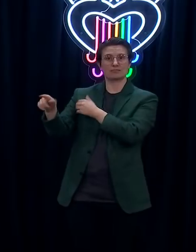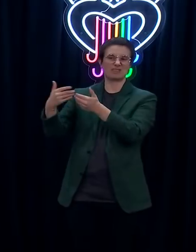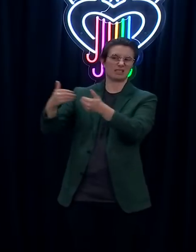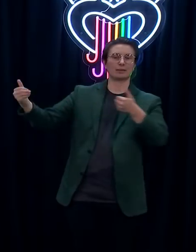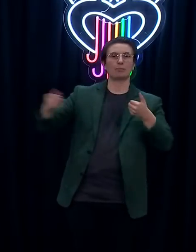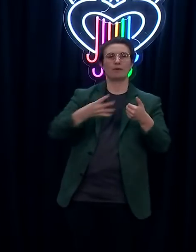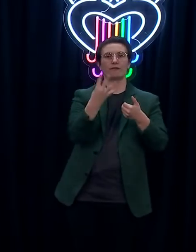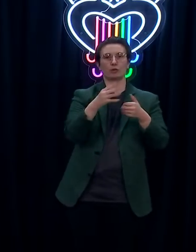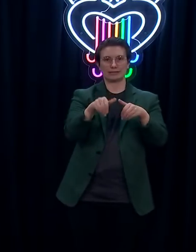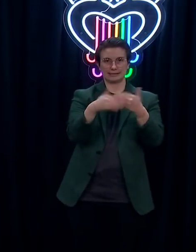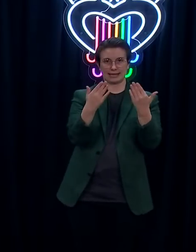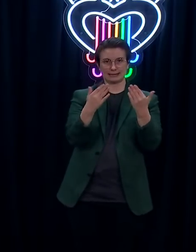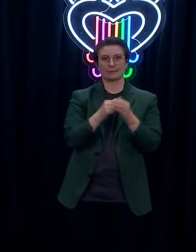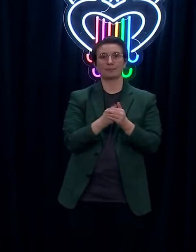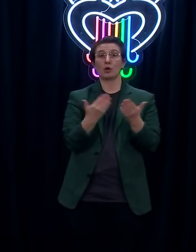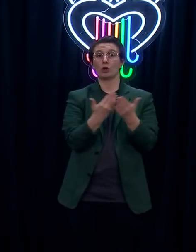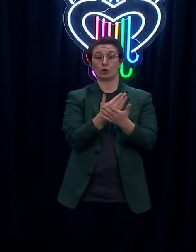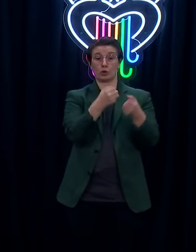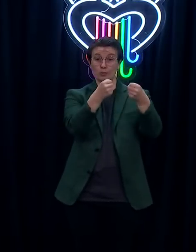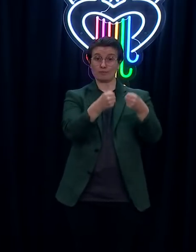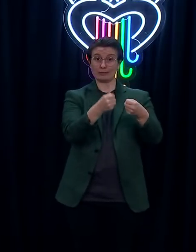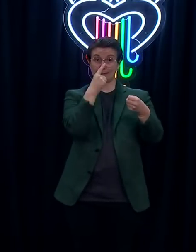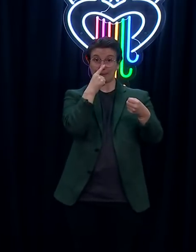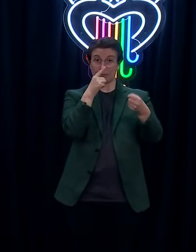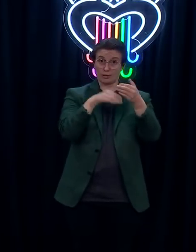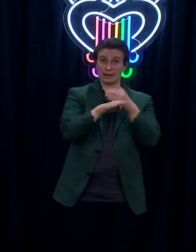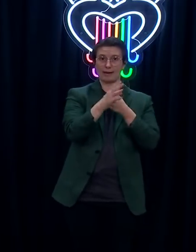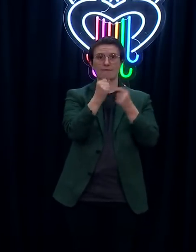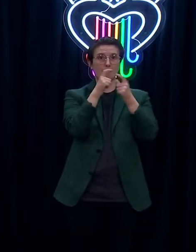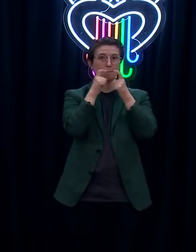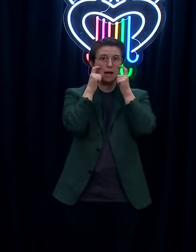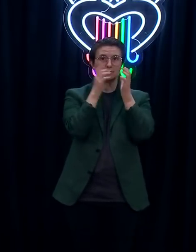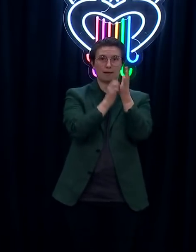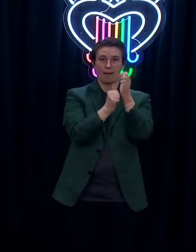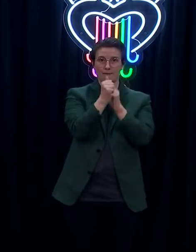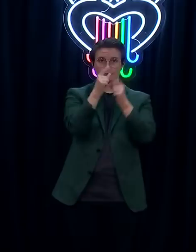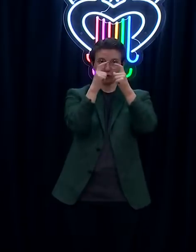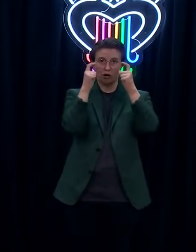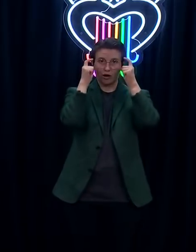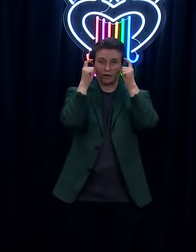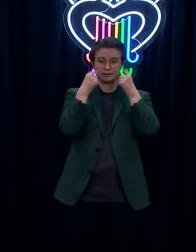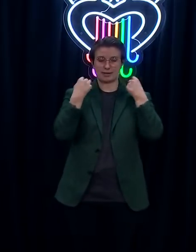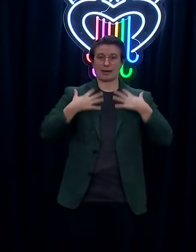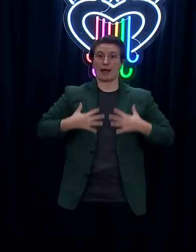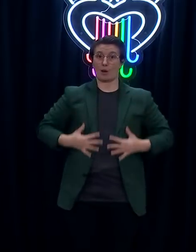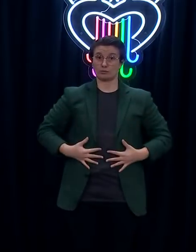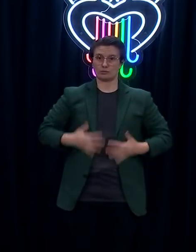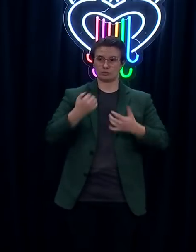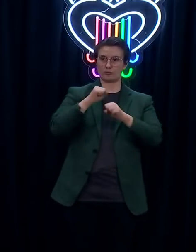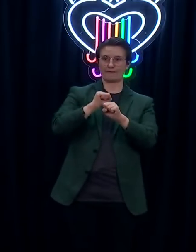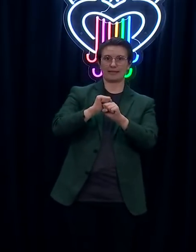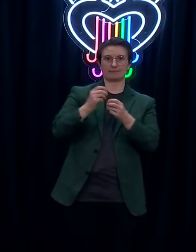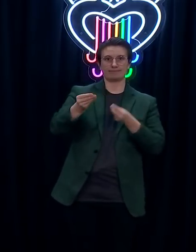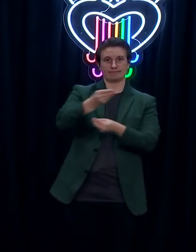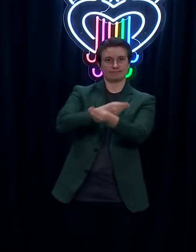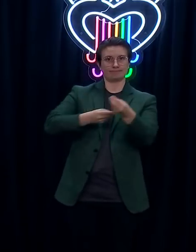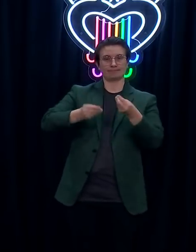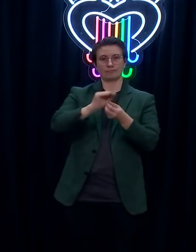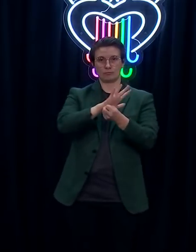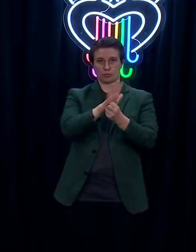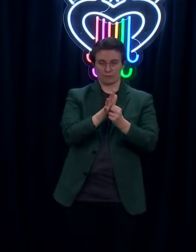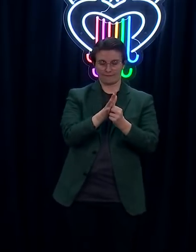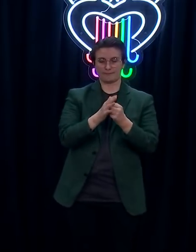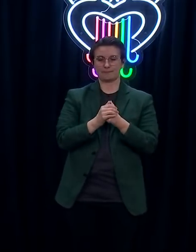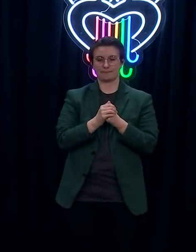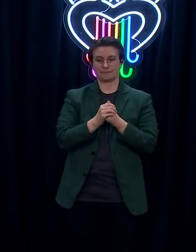masks, gloves, eye protection and gowns to prevent future transmission. They have cleaning protocols for all areas in which they are separating